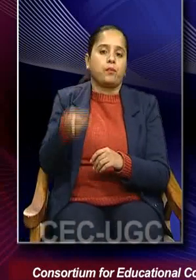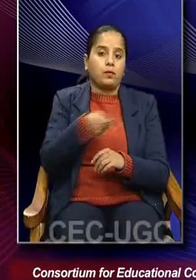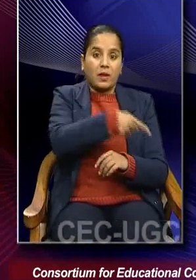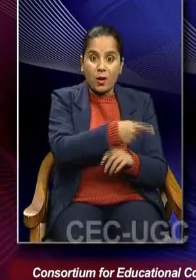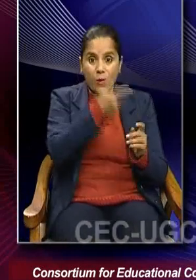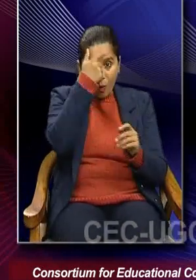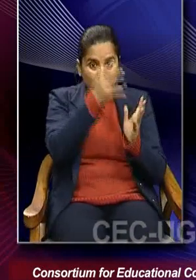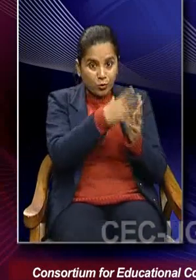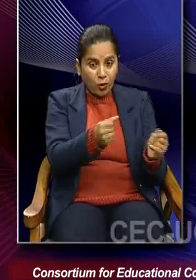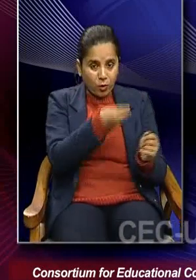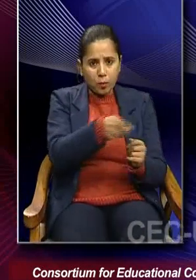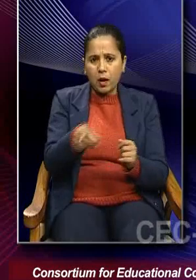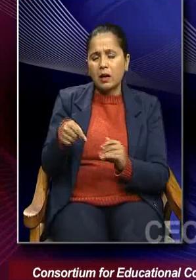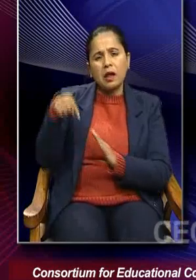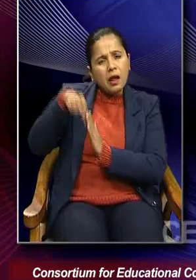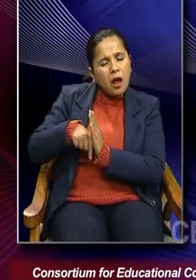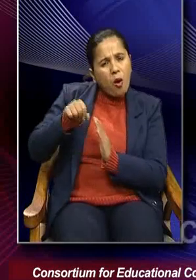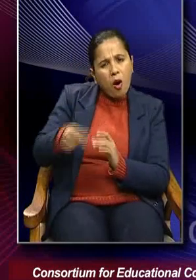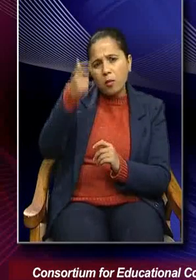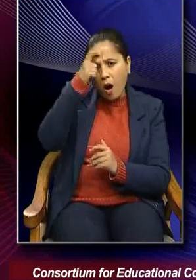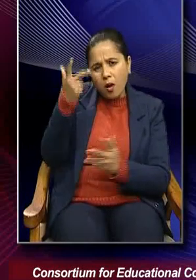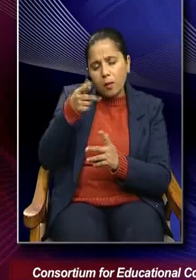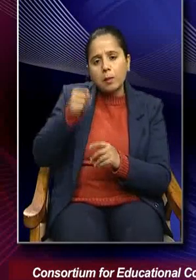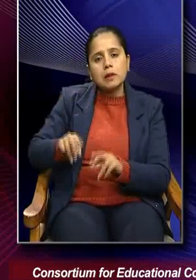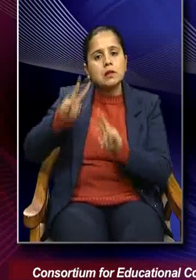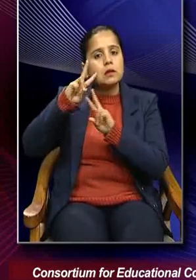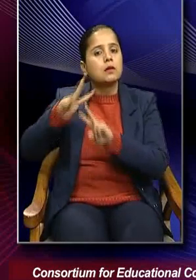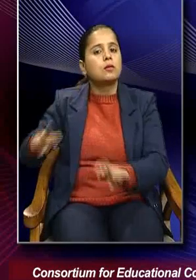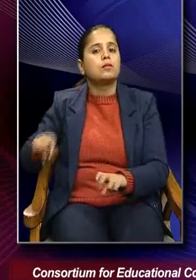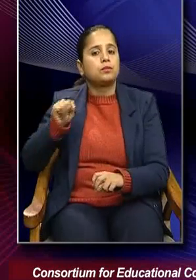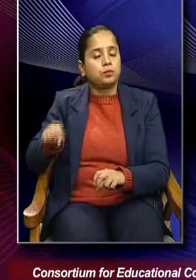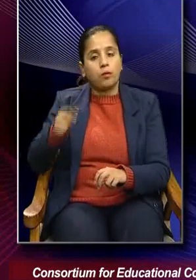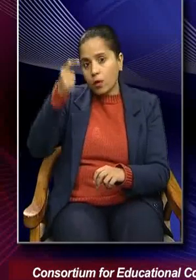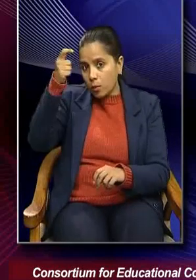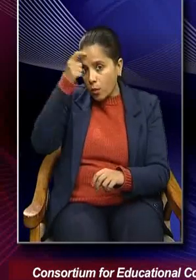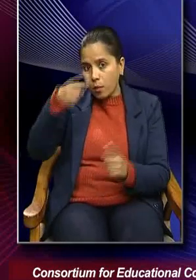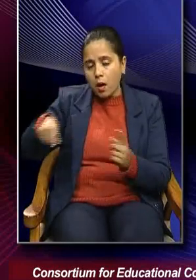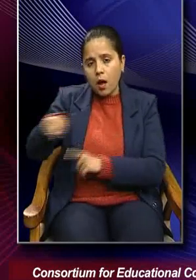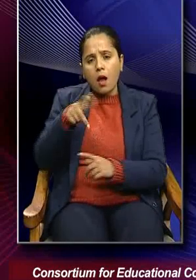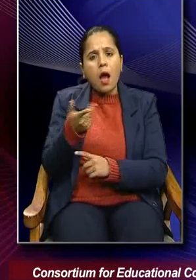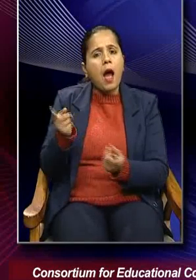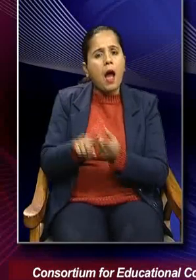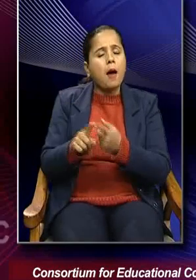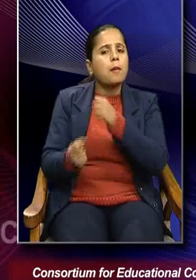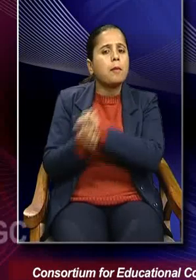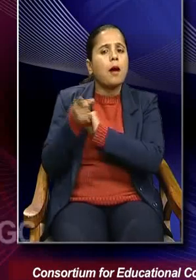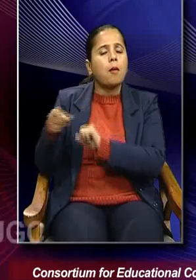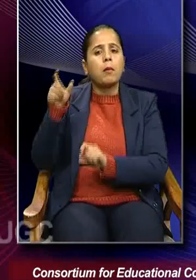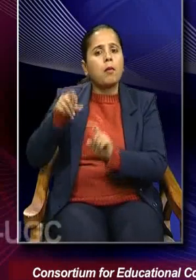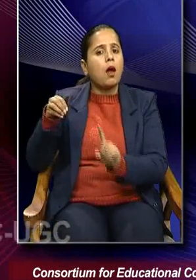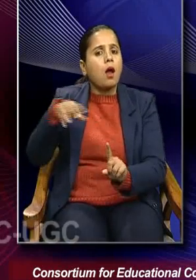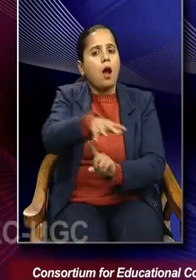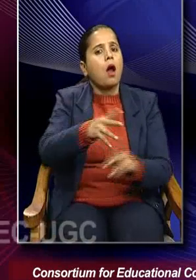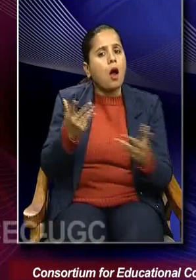the root cause of that problem and how that problem kind of affected people